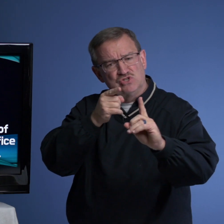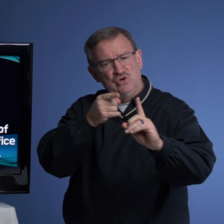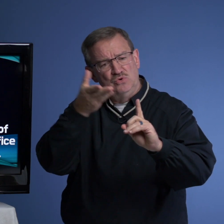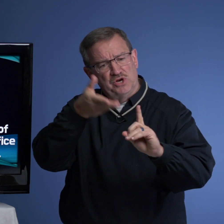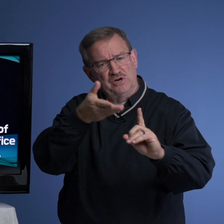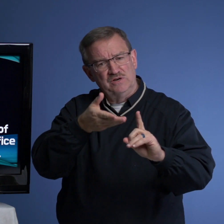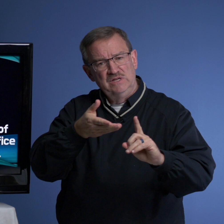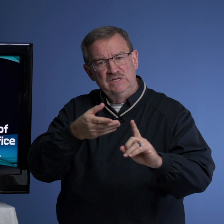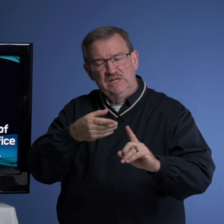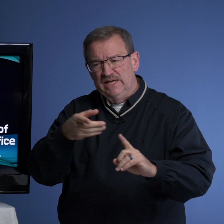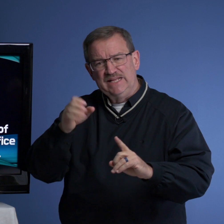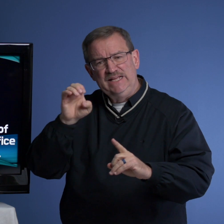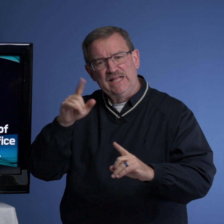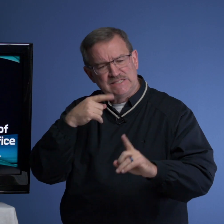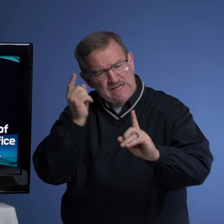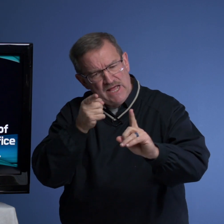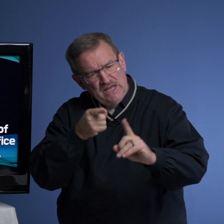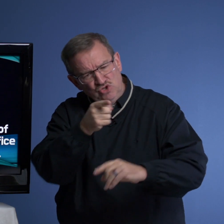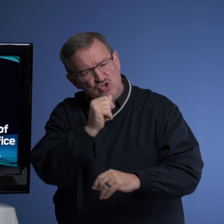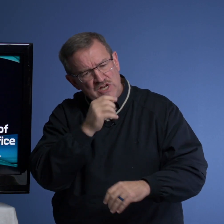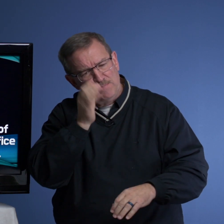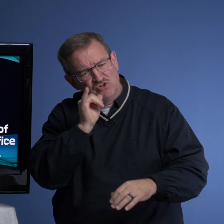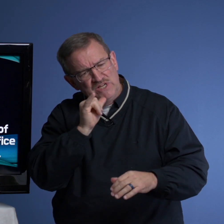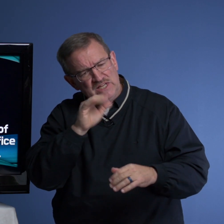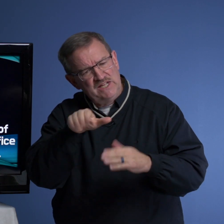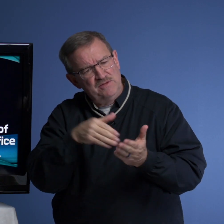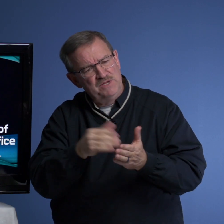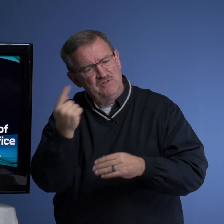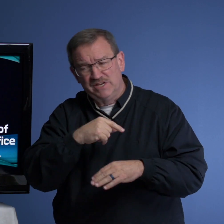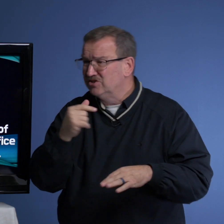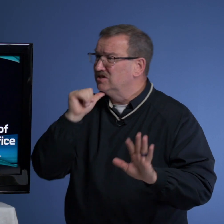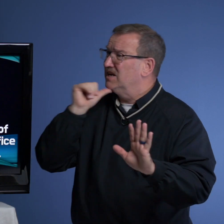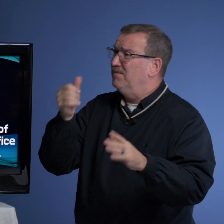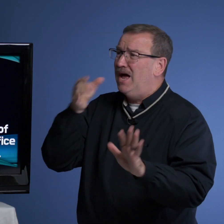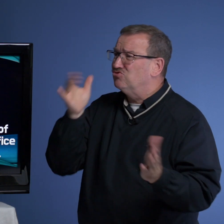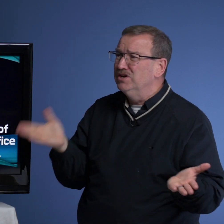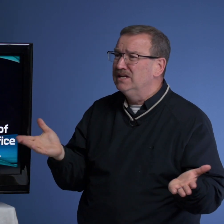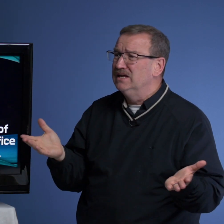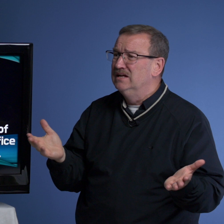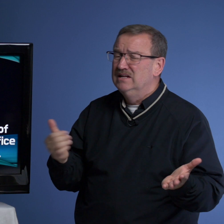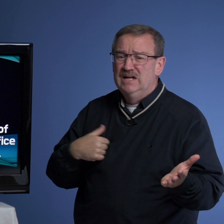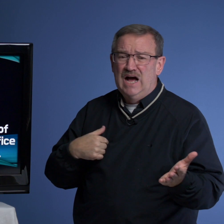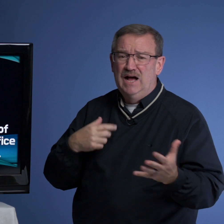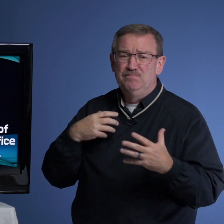scold her. And Eli said, you should not be drinking in the middle of the day. And she said, I'm not drinking. I'm